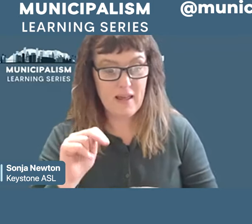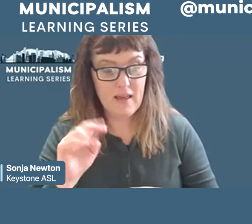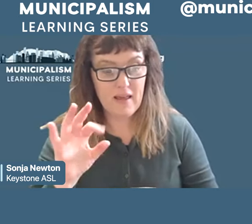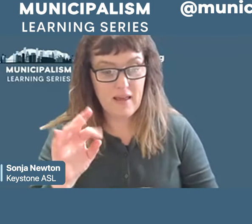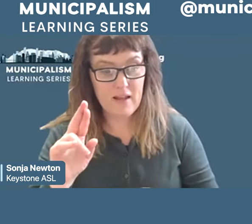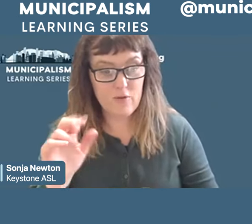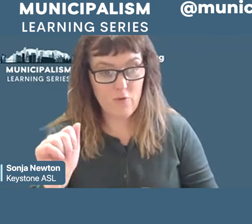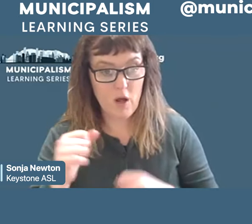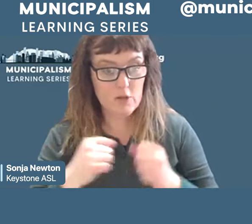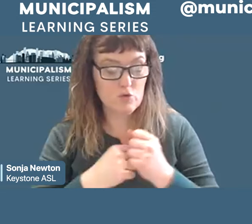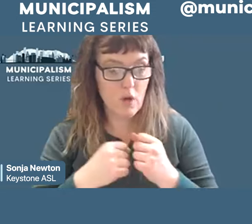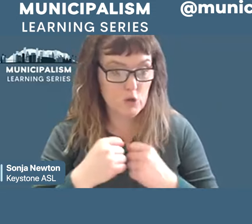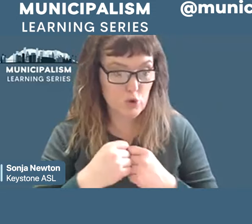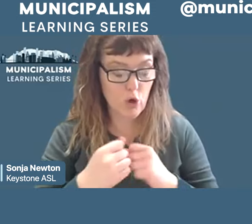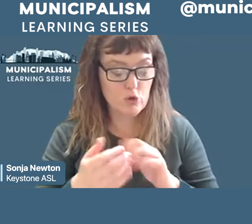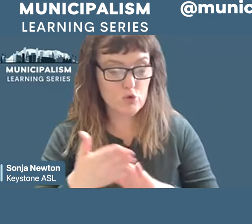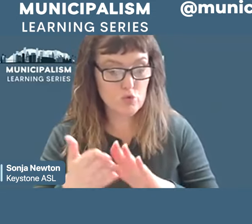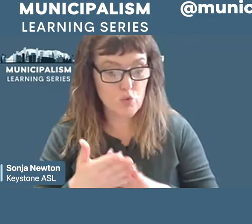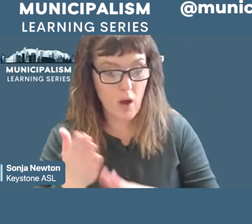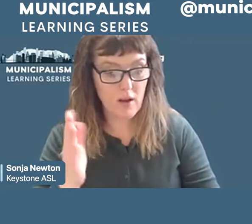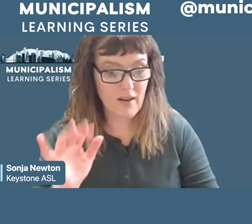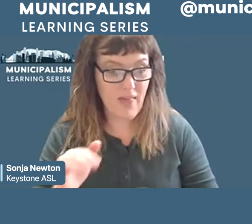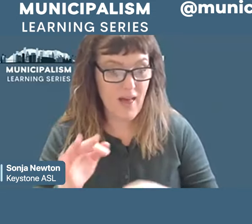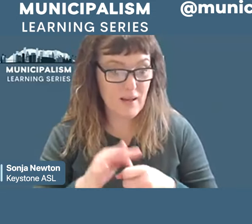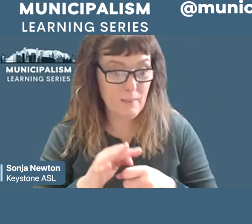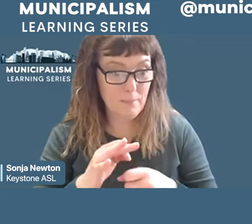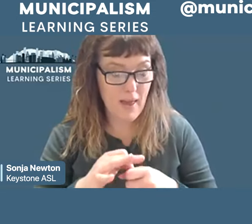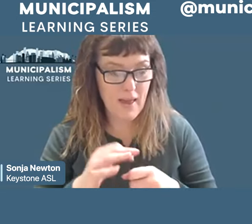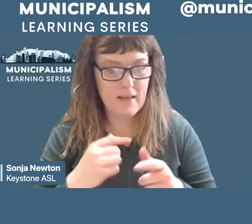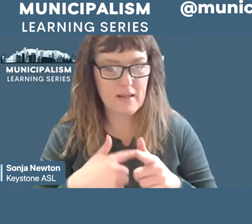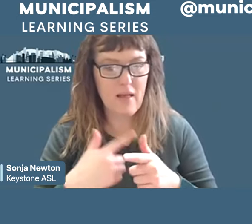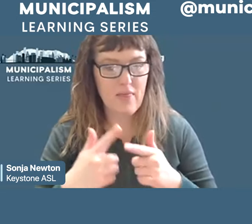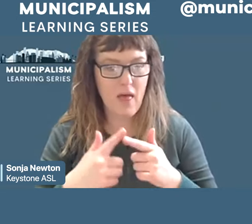a campaign and to be able actually to win. So